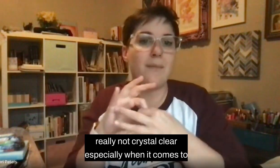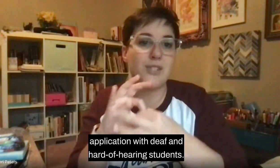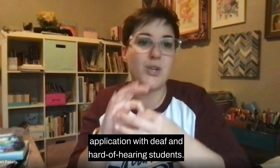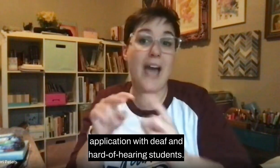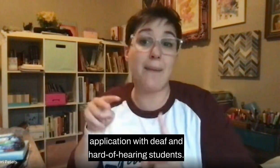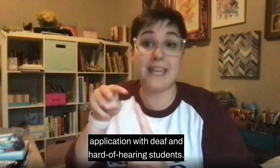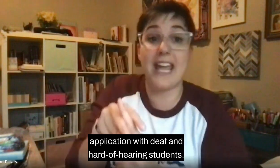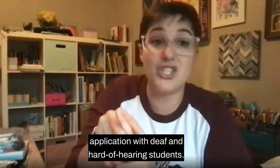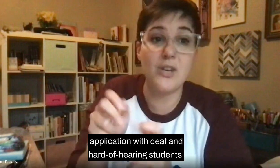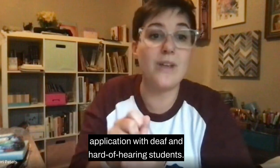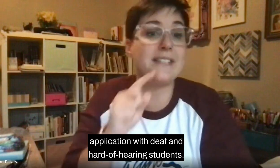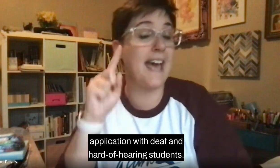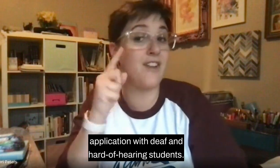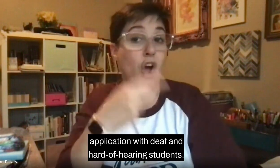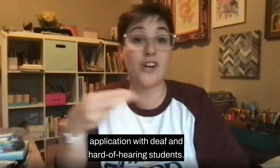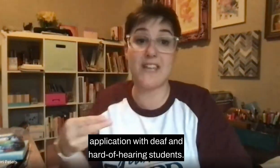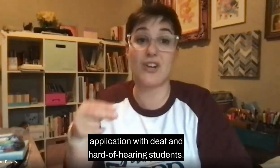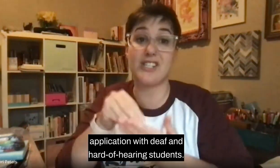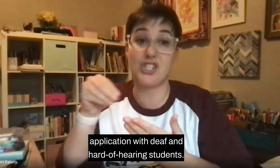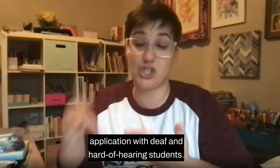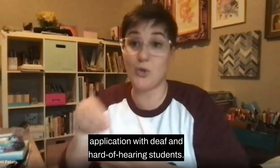to application with deaf and hard of hearing students.